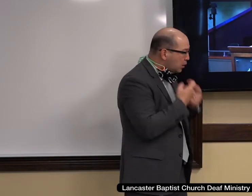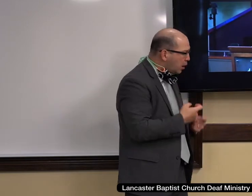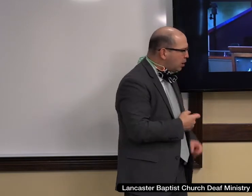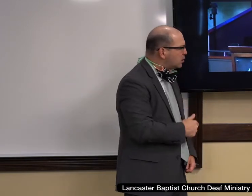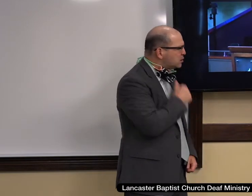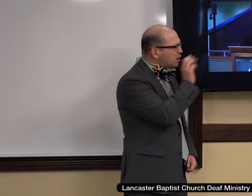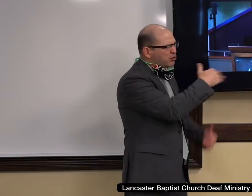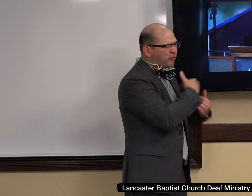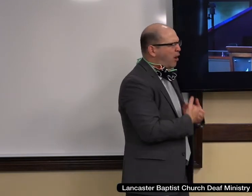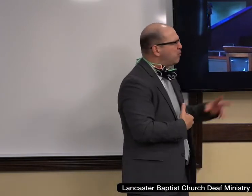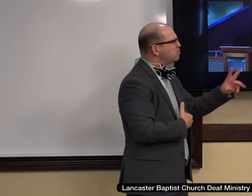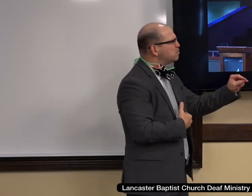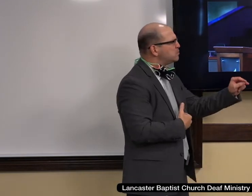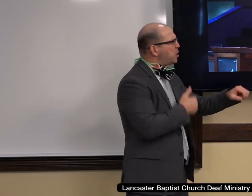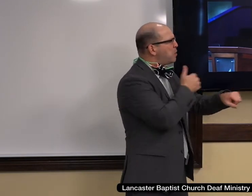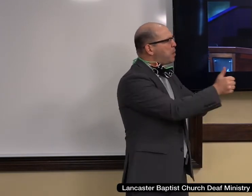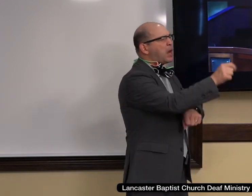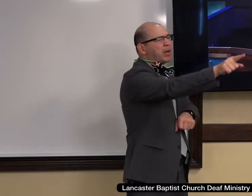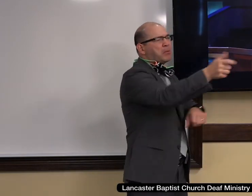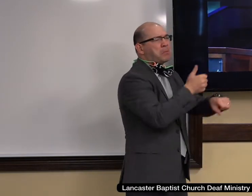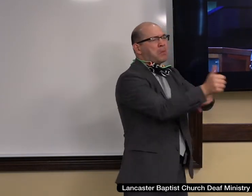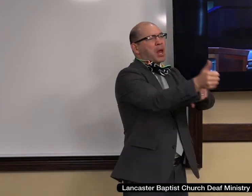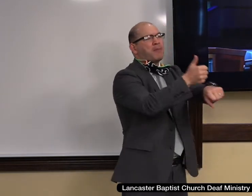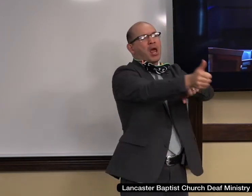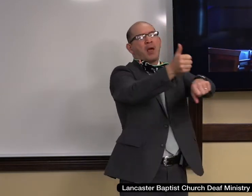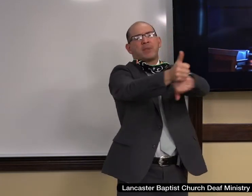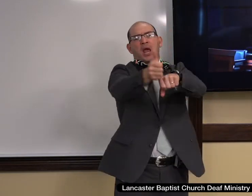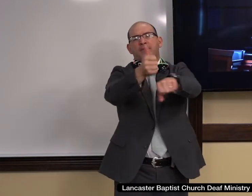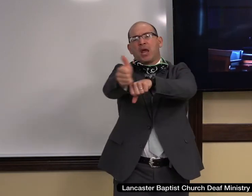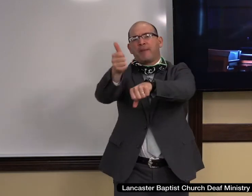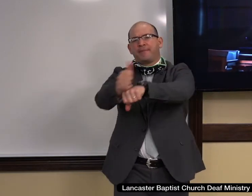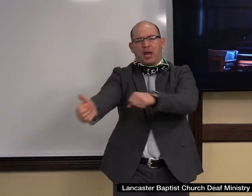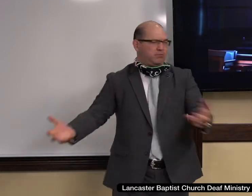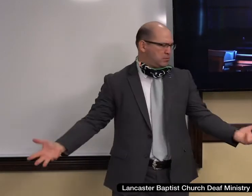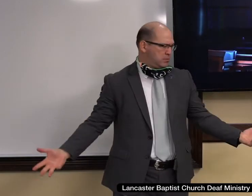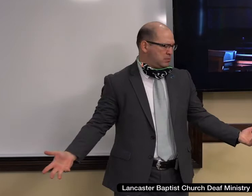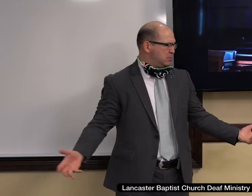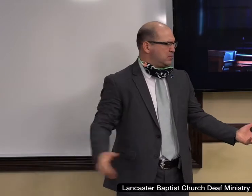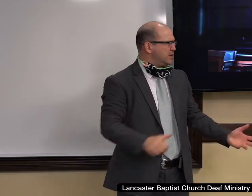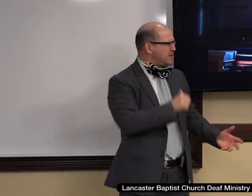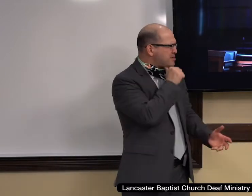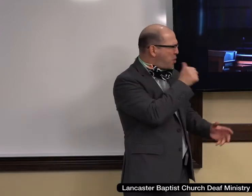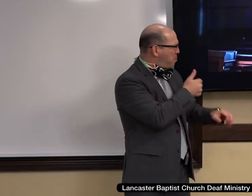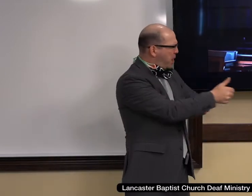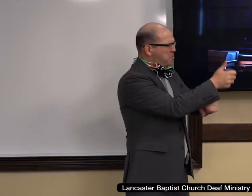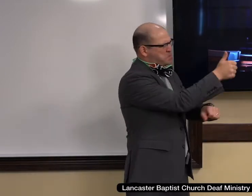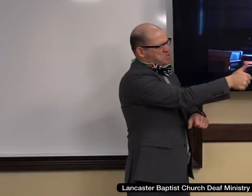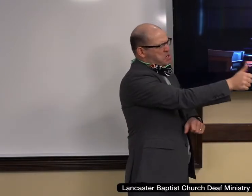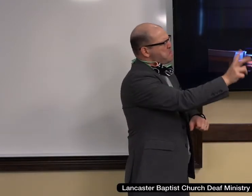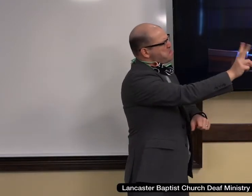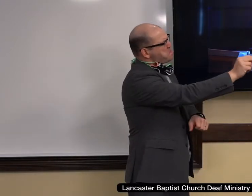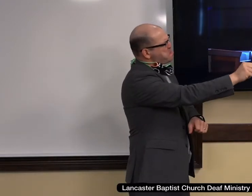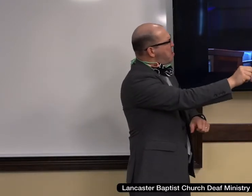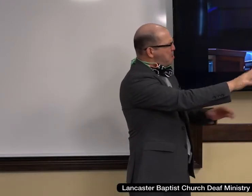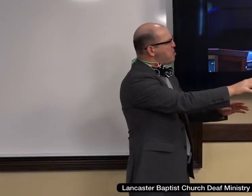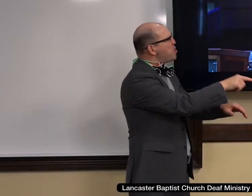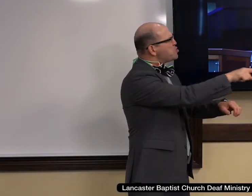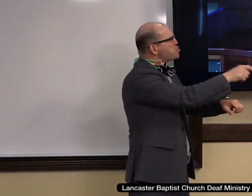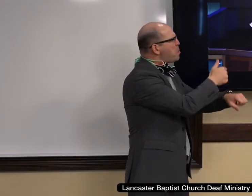someone else's fault. That's why I'm in jail. It's someone else's fault. That's why, uh, I got in trouble. It's someone else's fault.